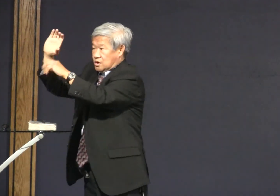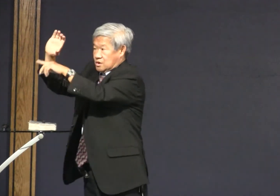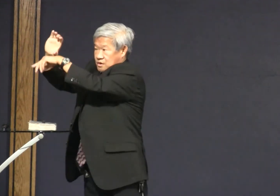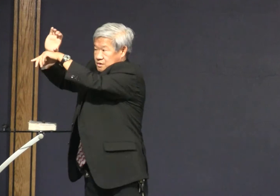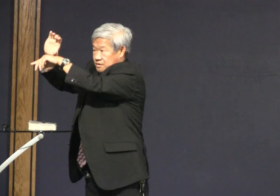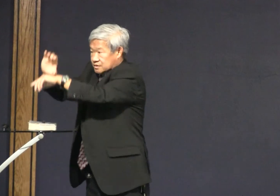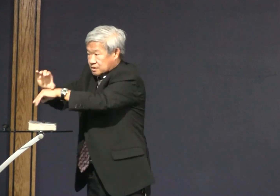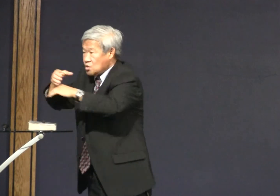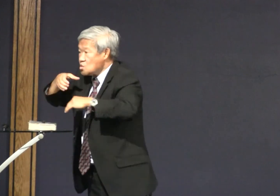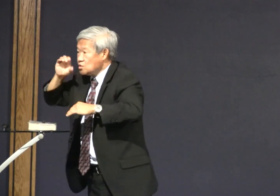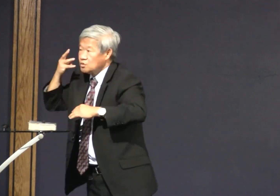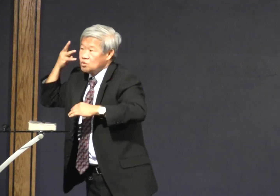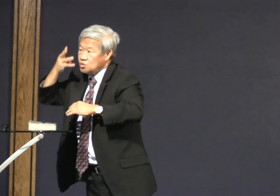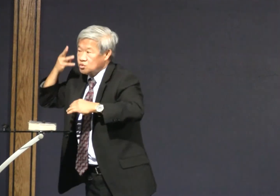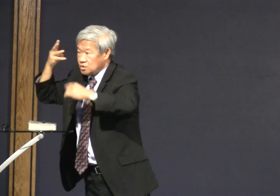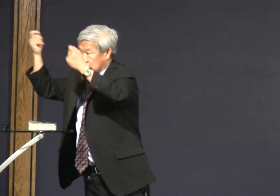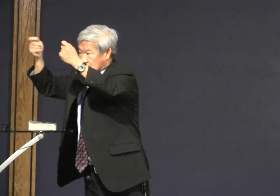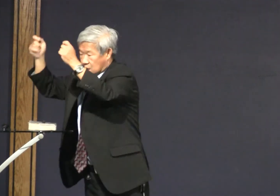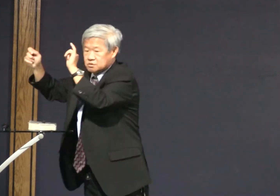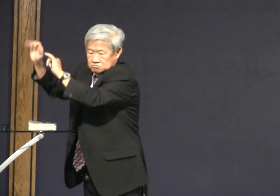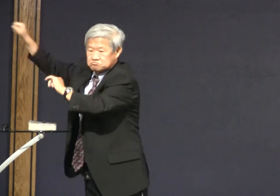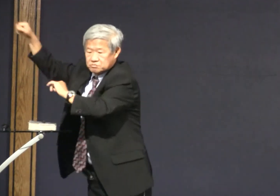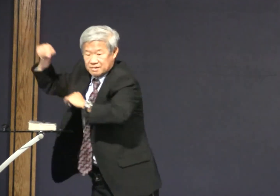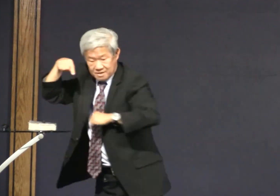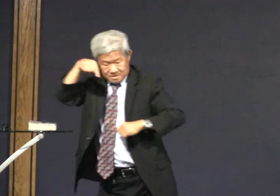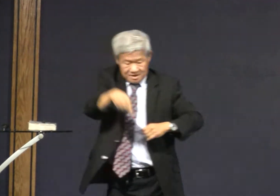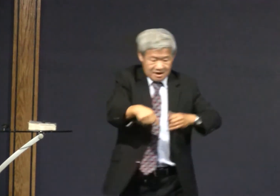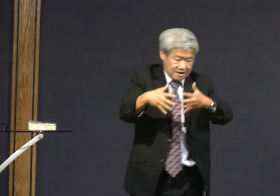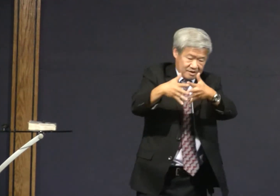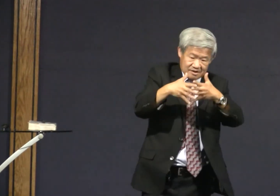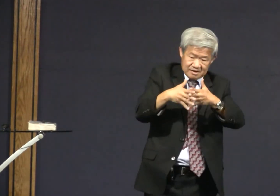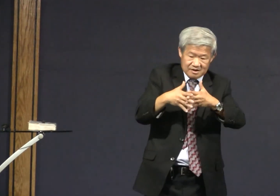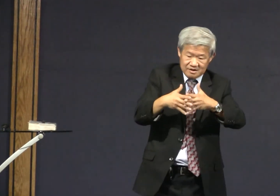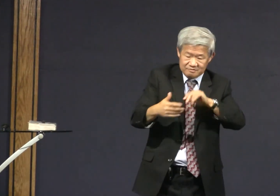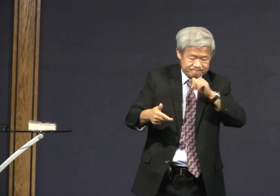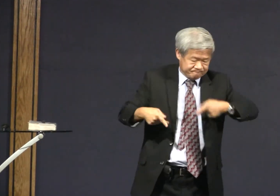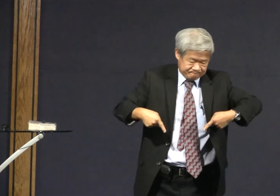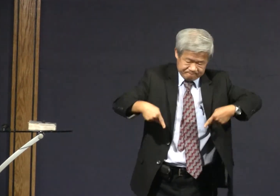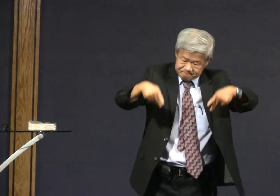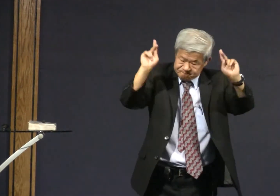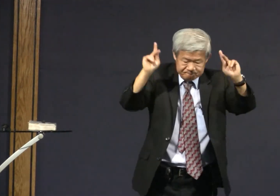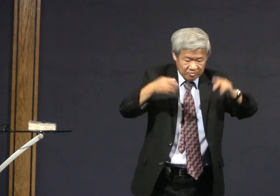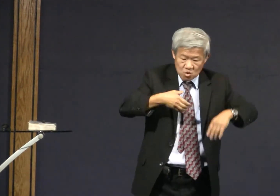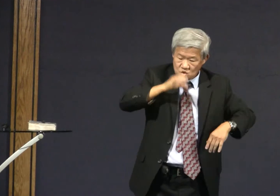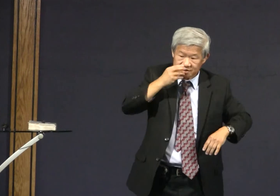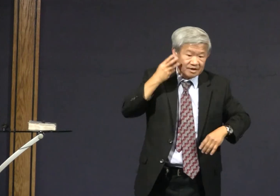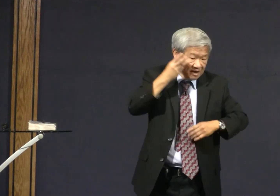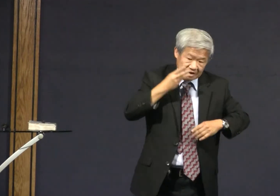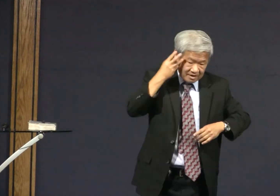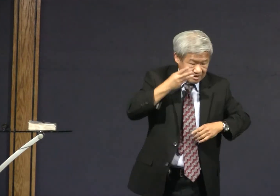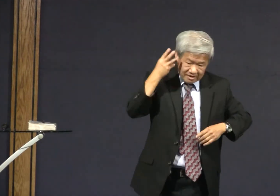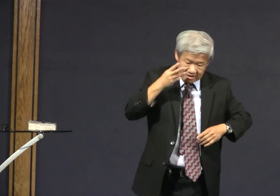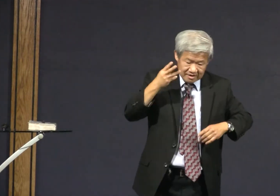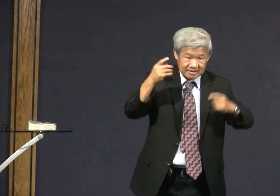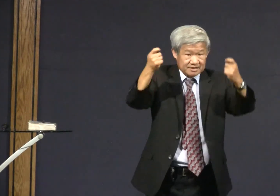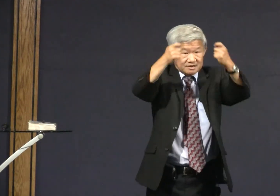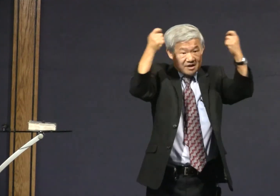the eastern custom wants to drink wine. In America, that was not permitted.